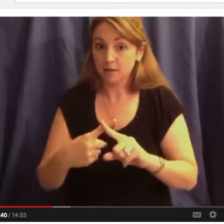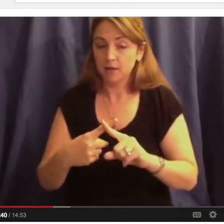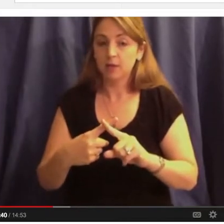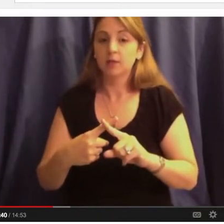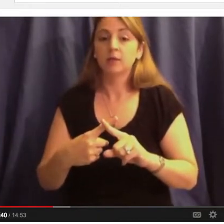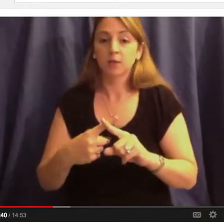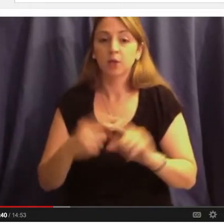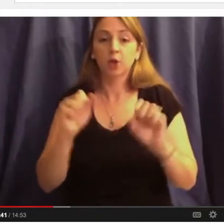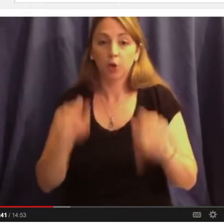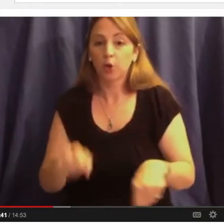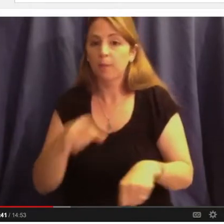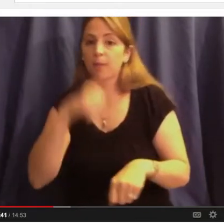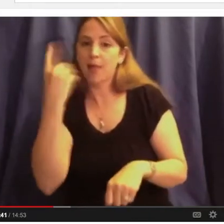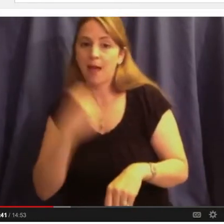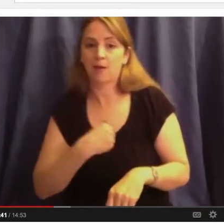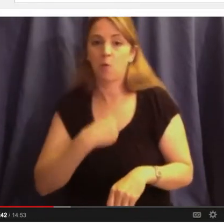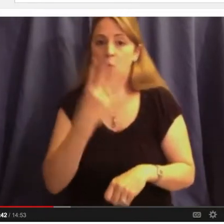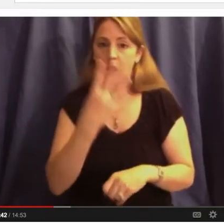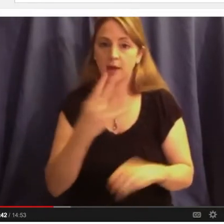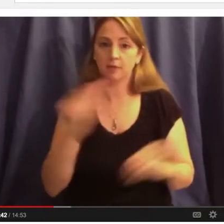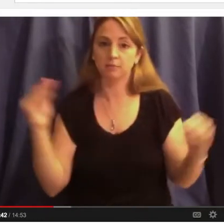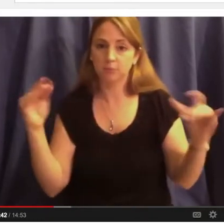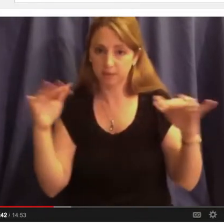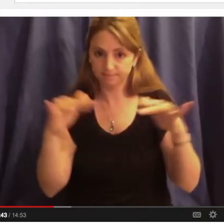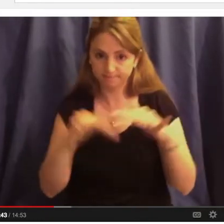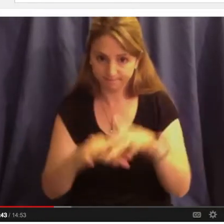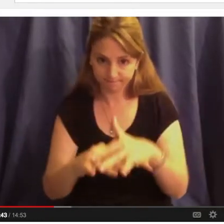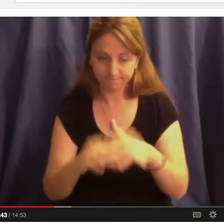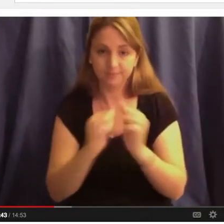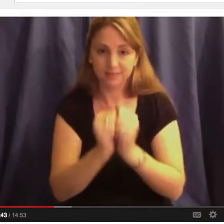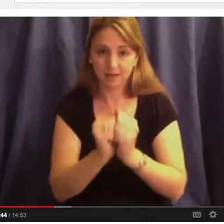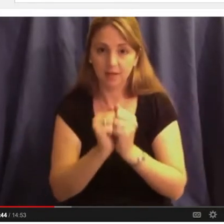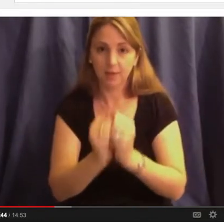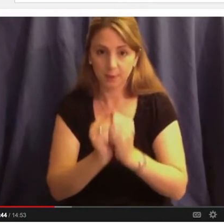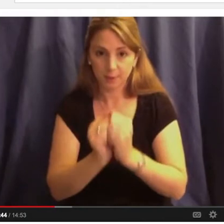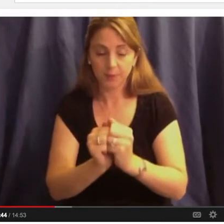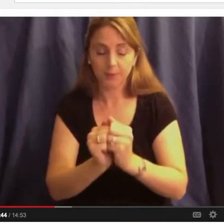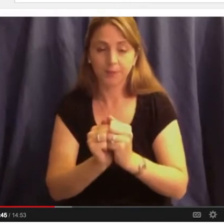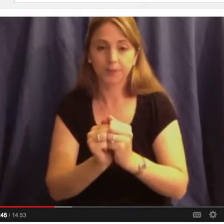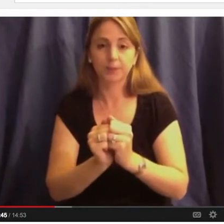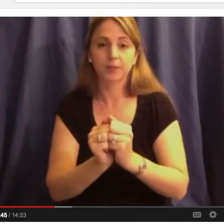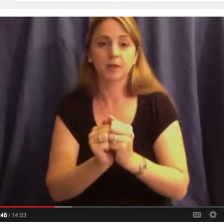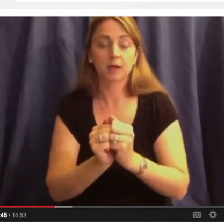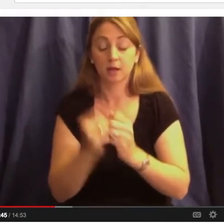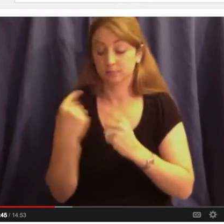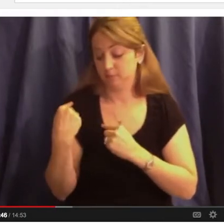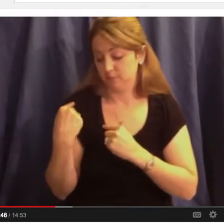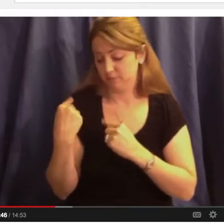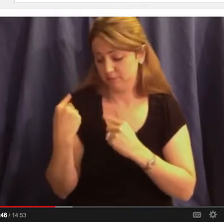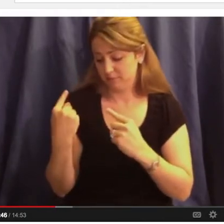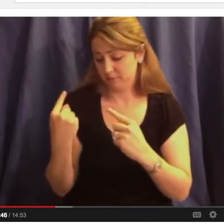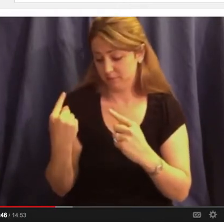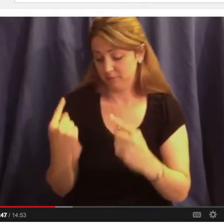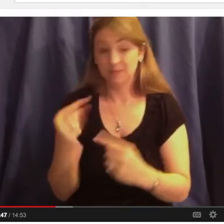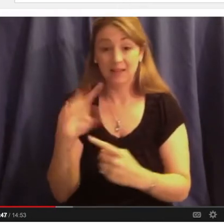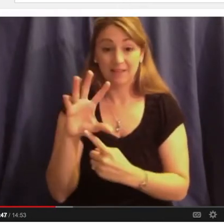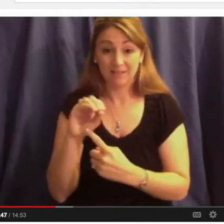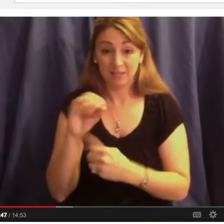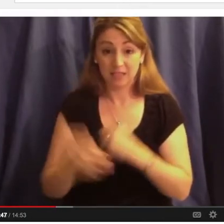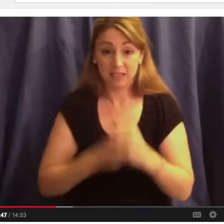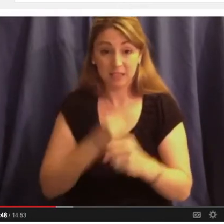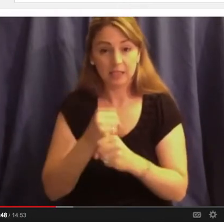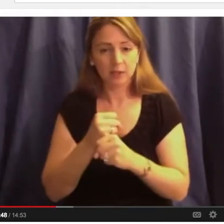And so we had black and white students and others who began to attend. And it has been for 50 years an experiment.